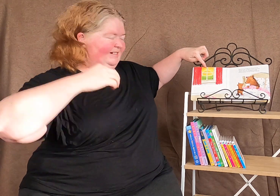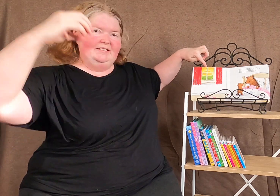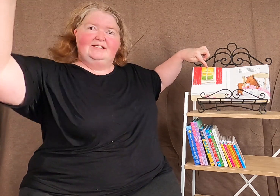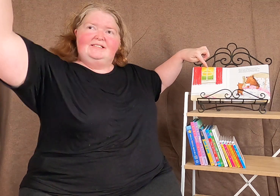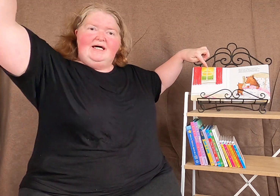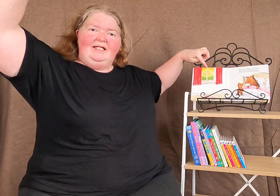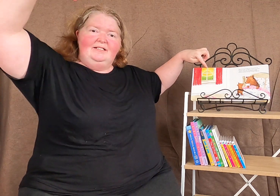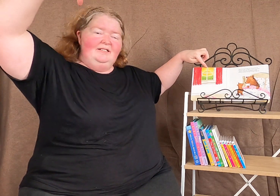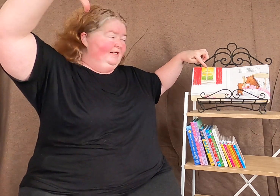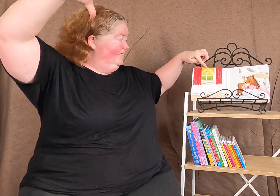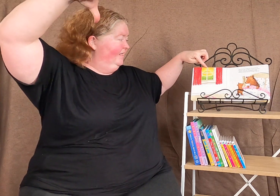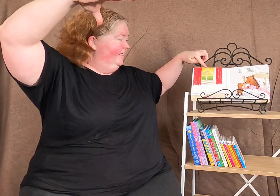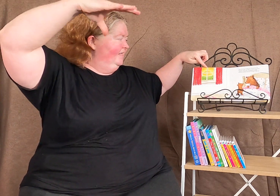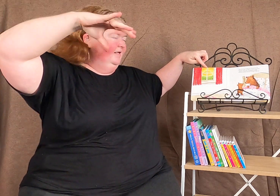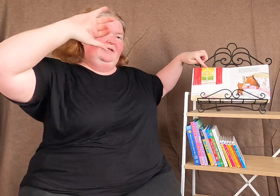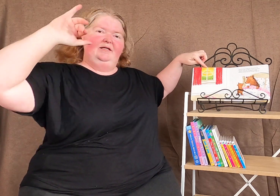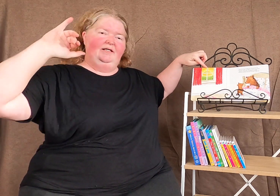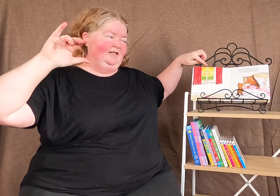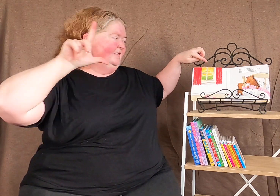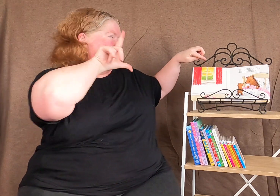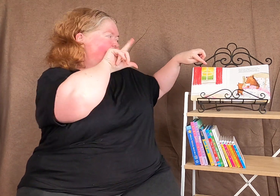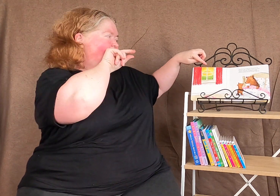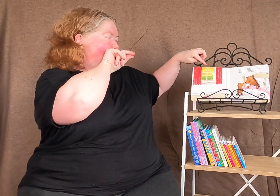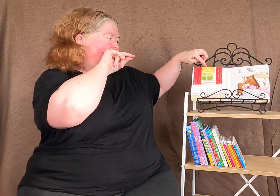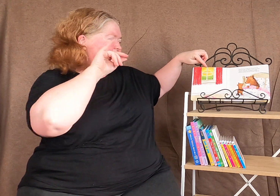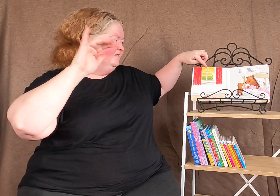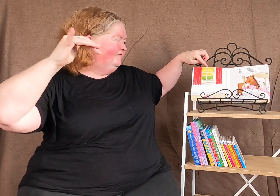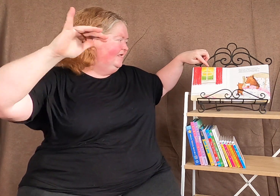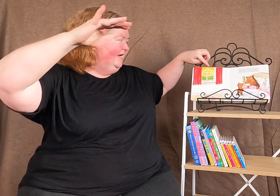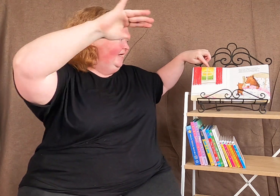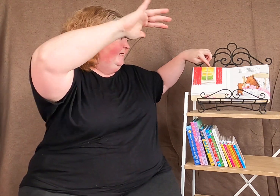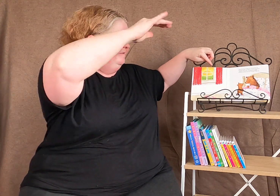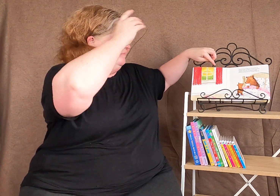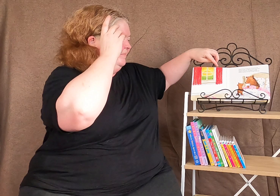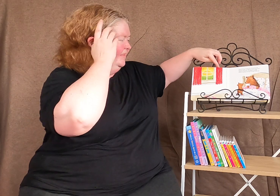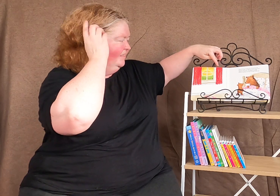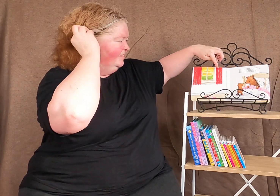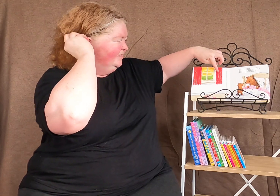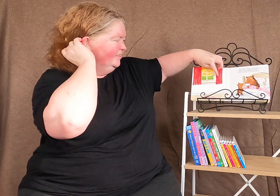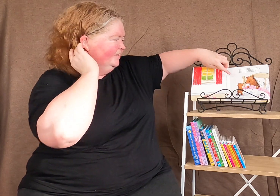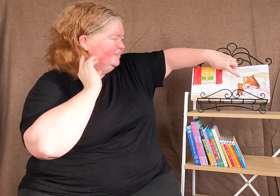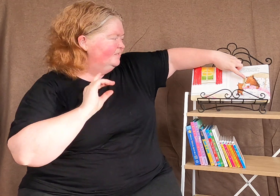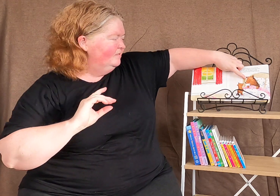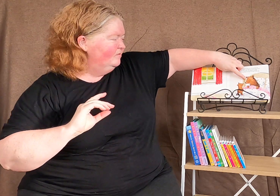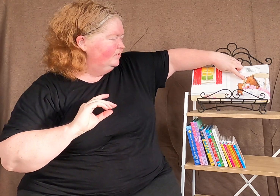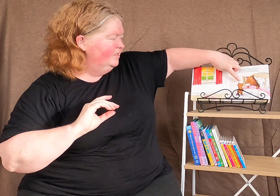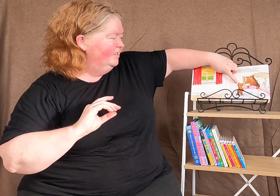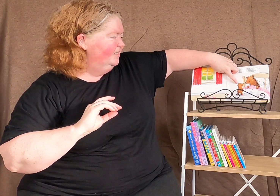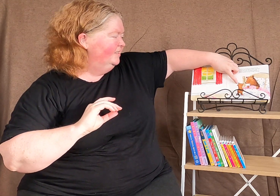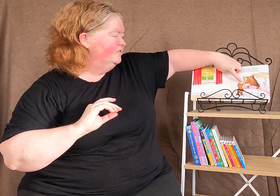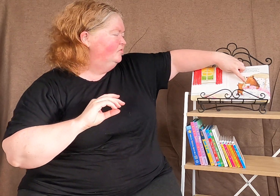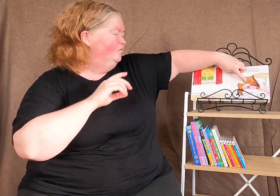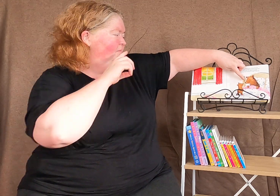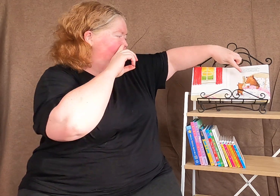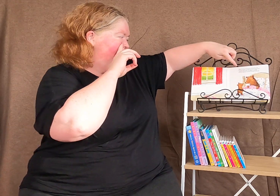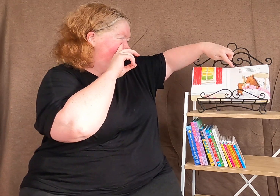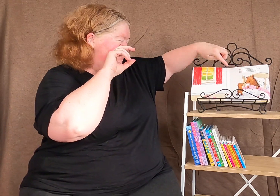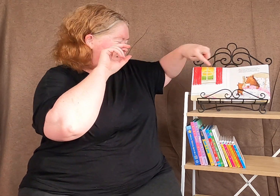here's the sun. And there's some birds flying. Look, there's two bears.